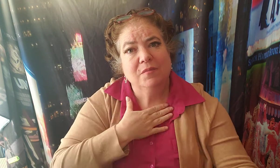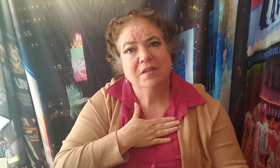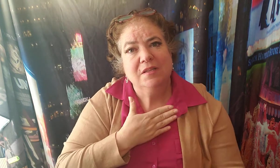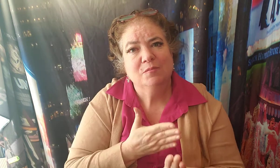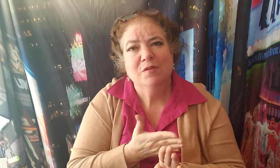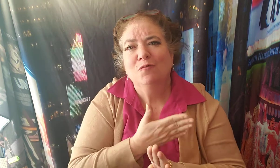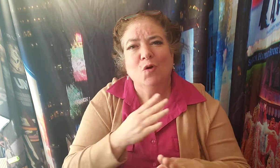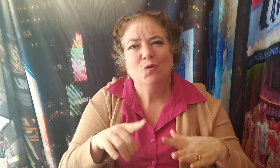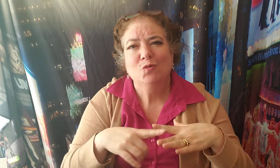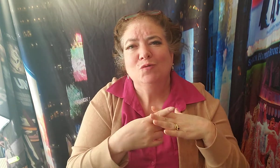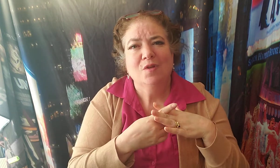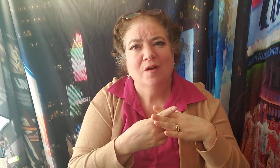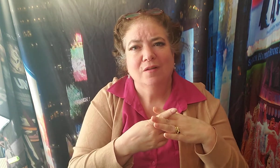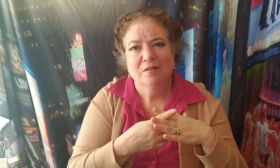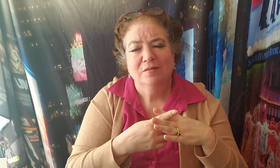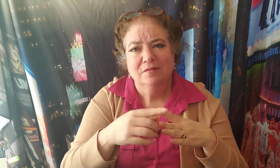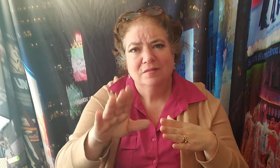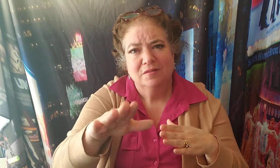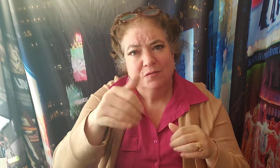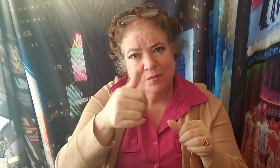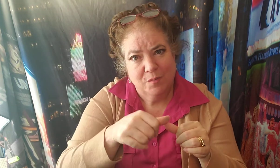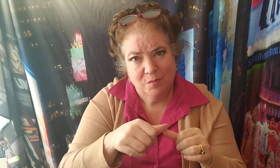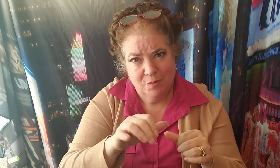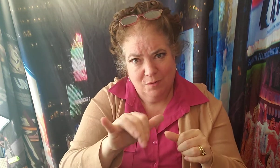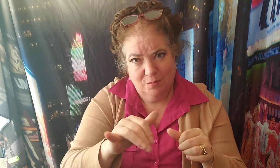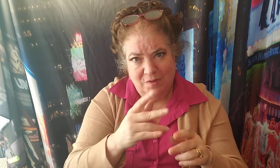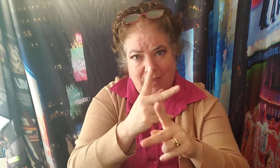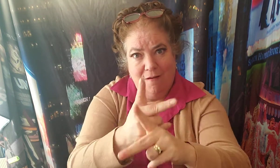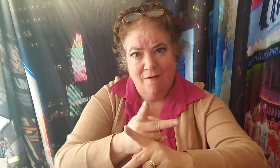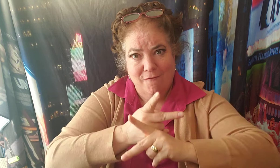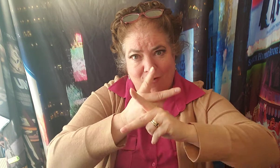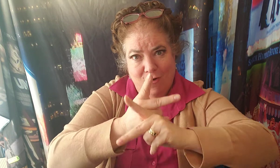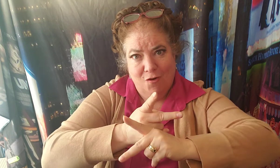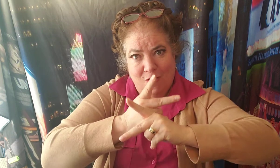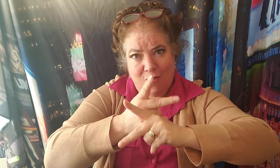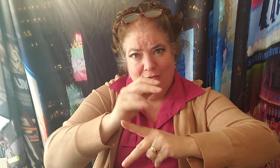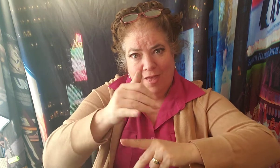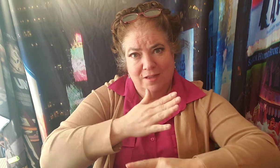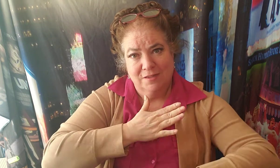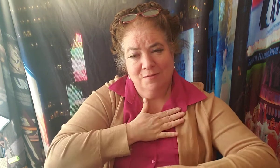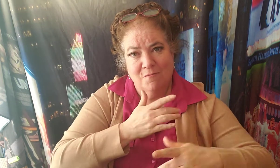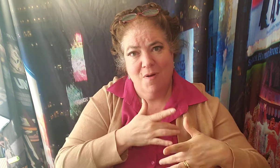Be careful It's my heart